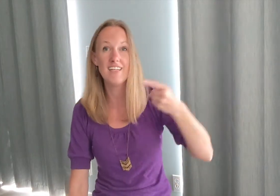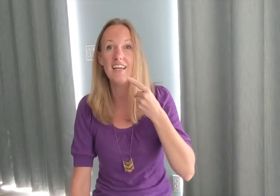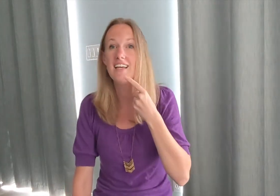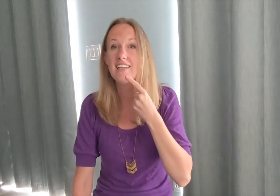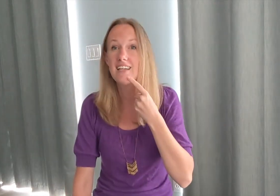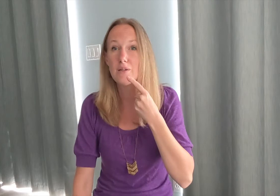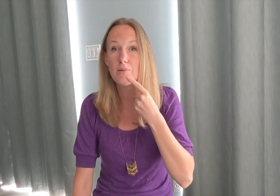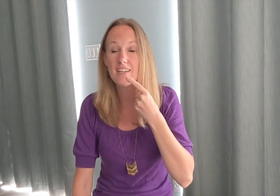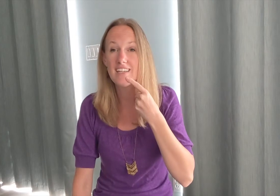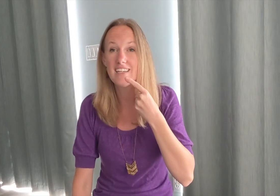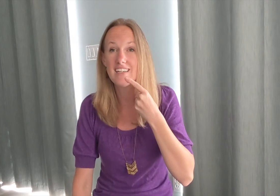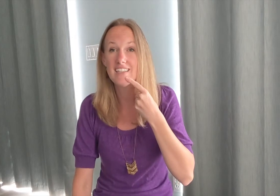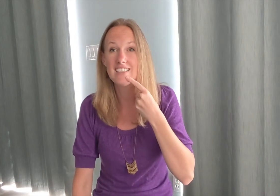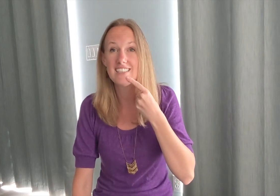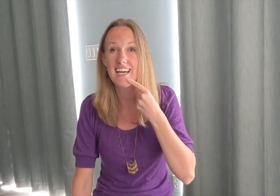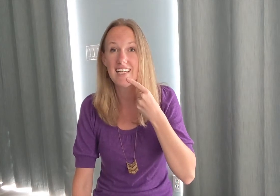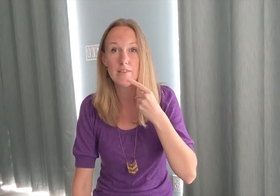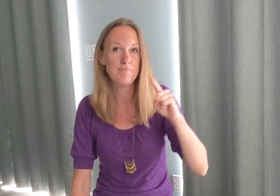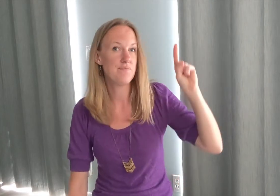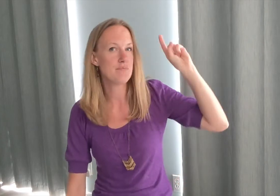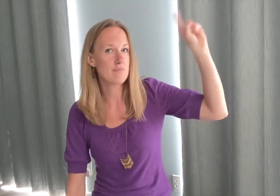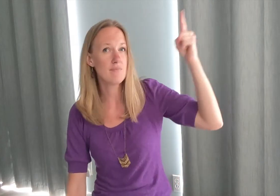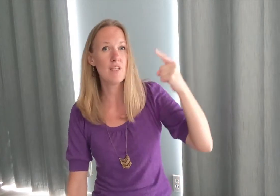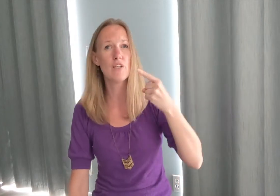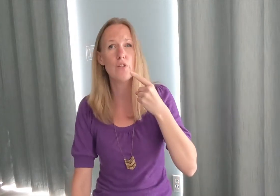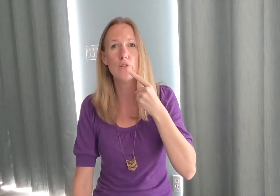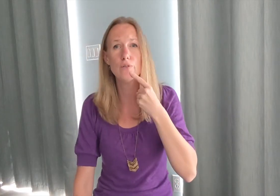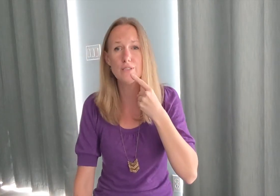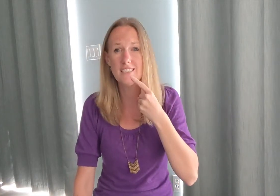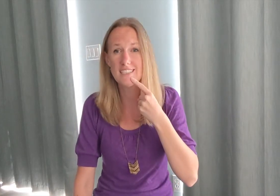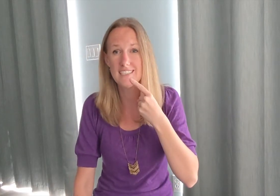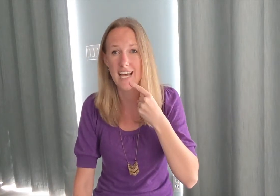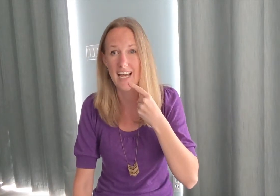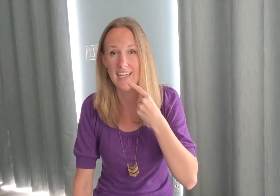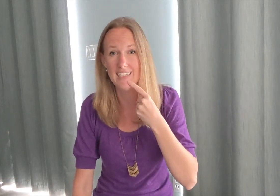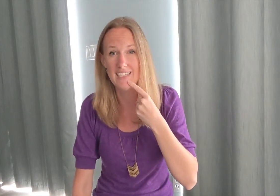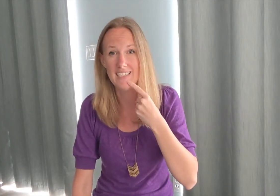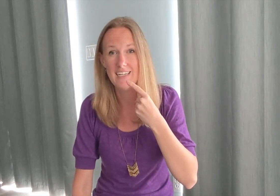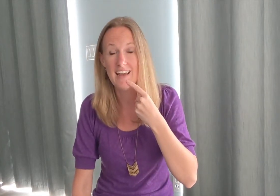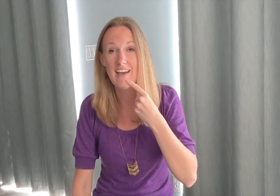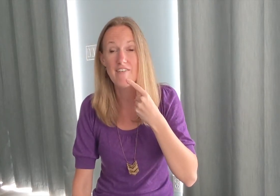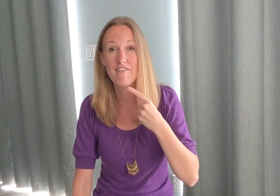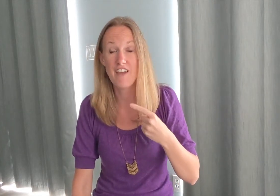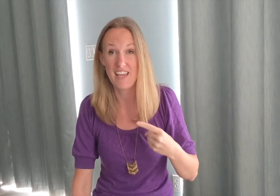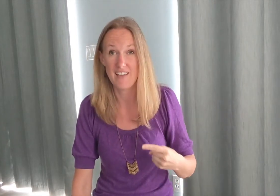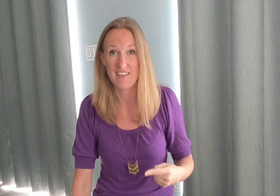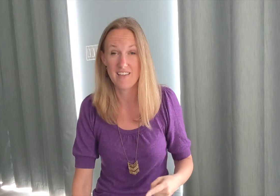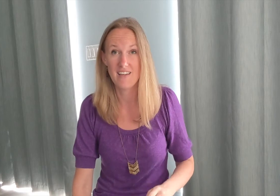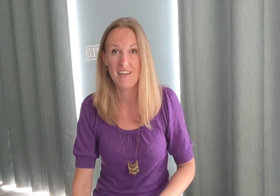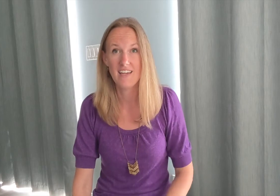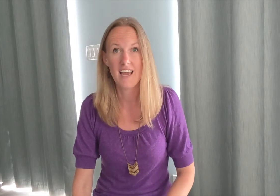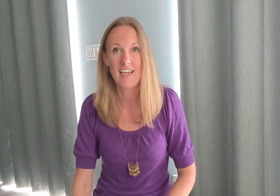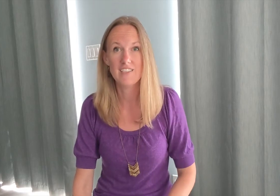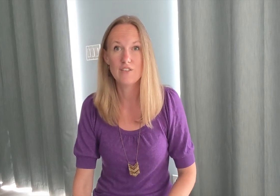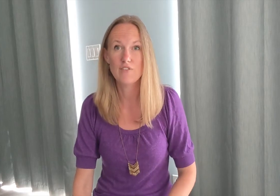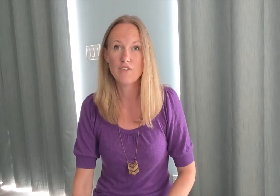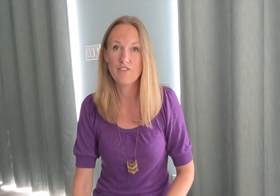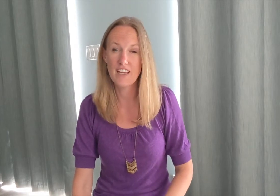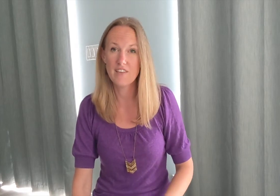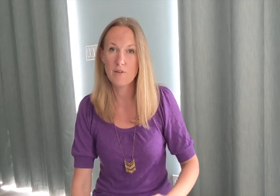then you point here said you said faith okay so for faith what